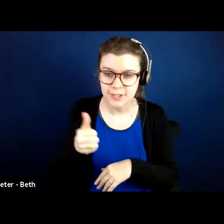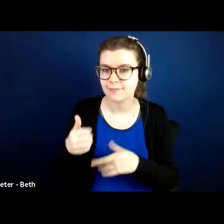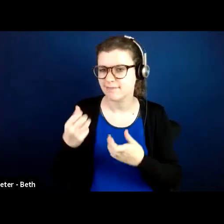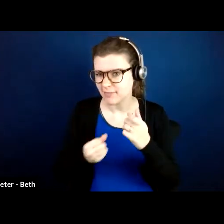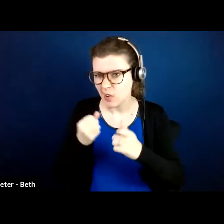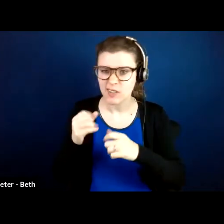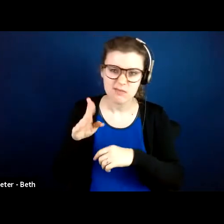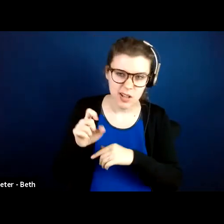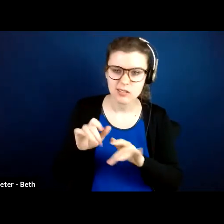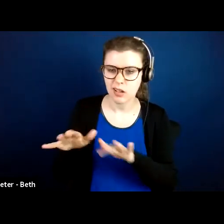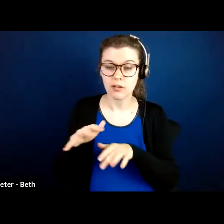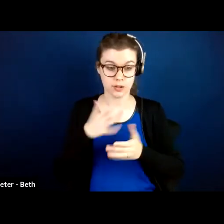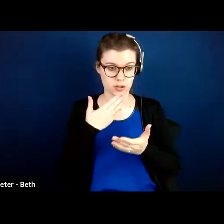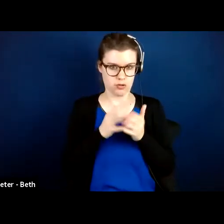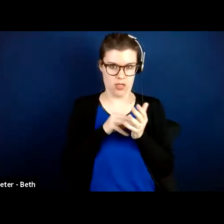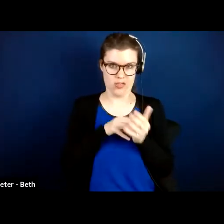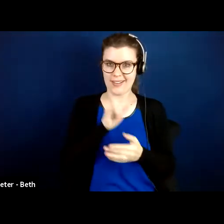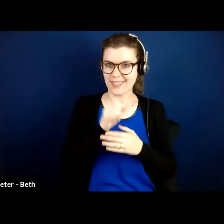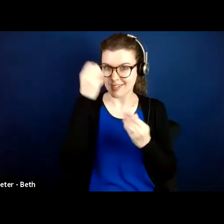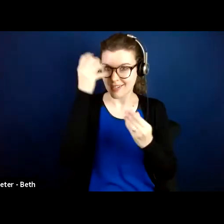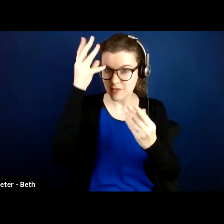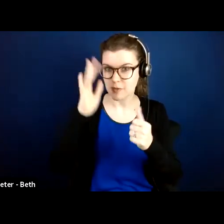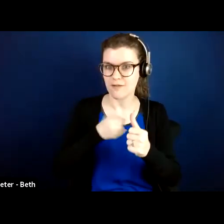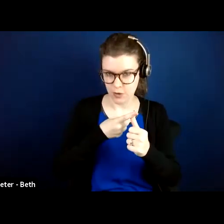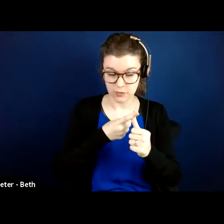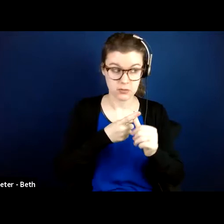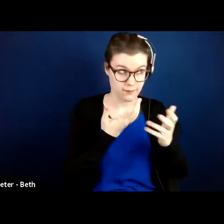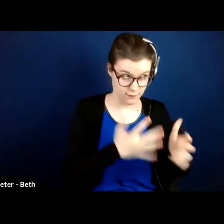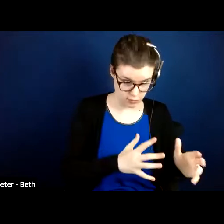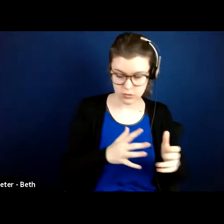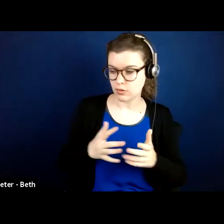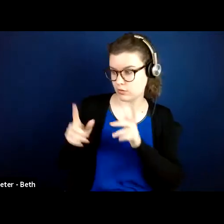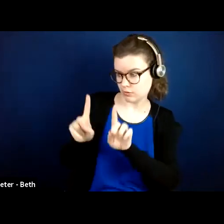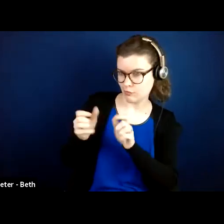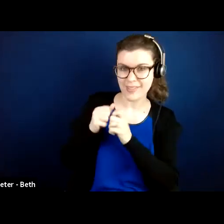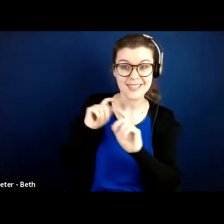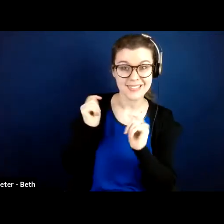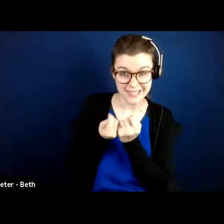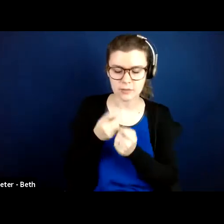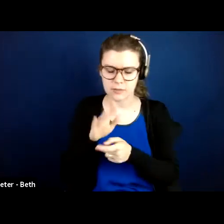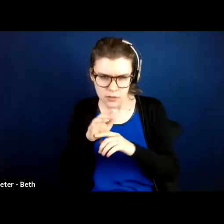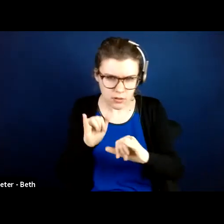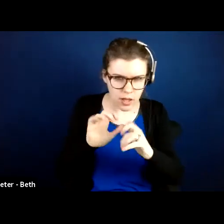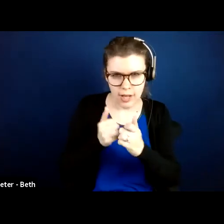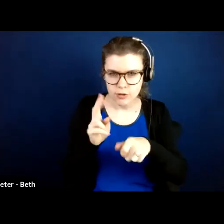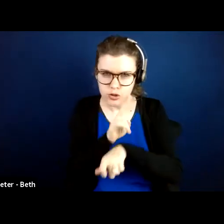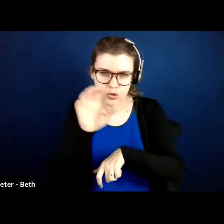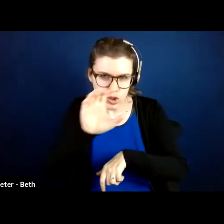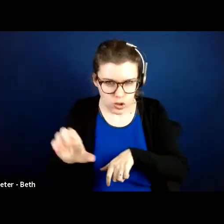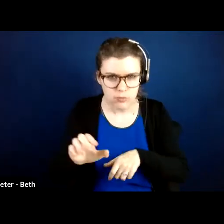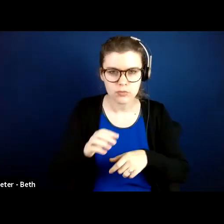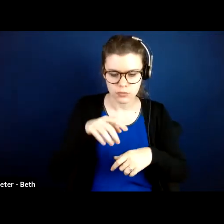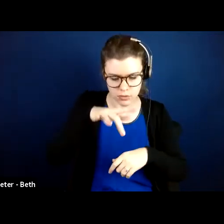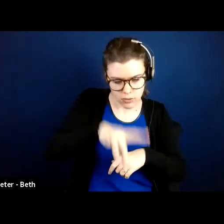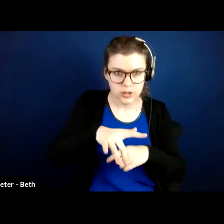with some of that content. And then practice using Zoom with your co-facilitator so that you can get comfortable sharing your screen,